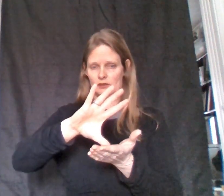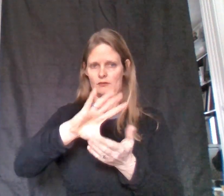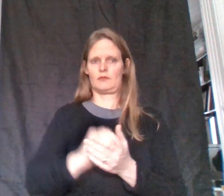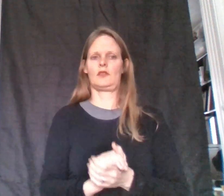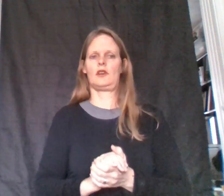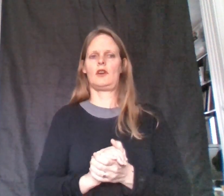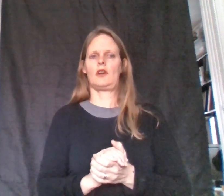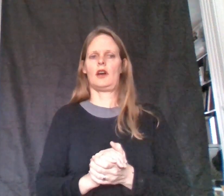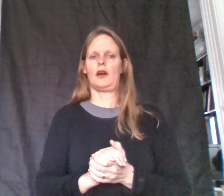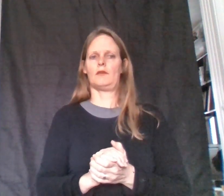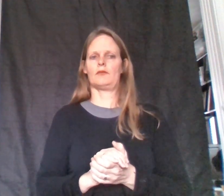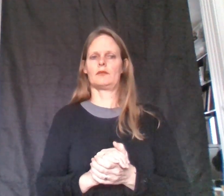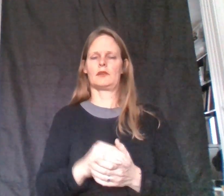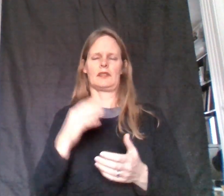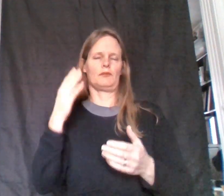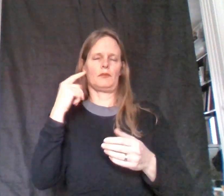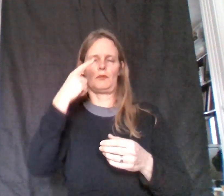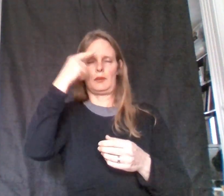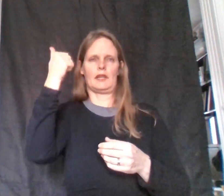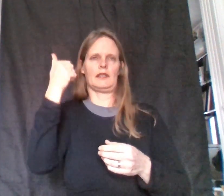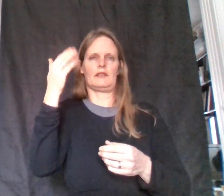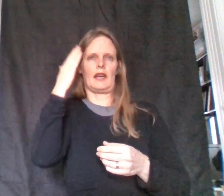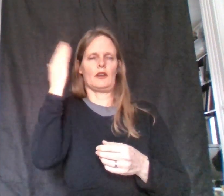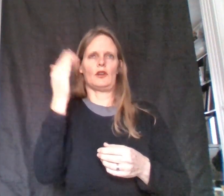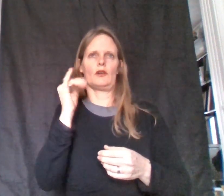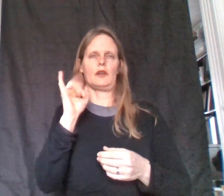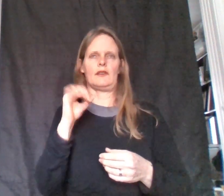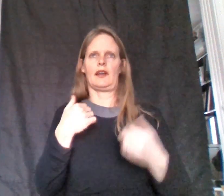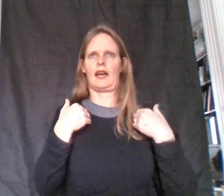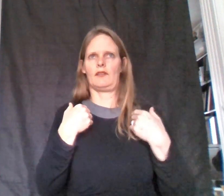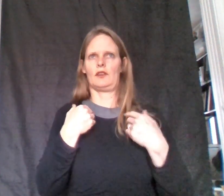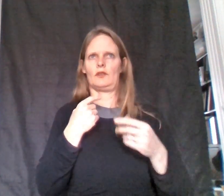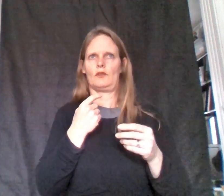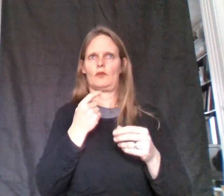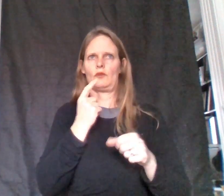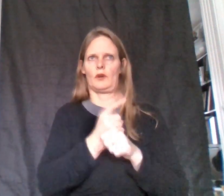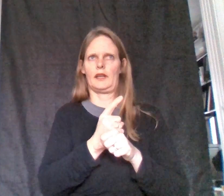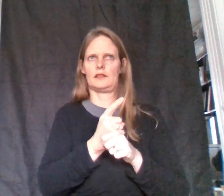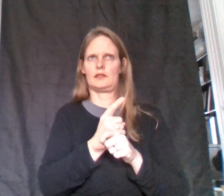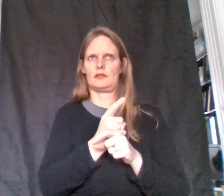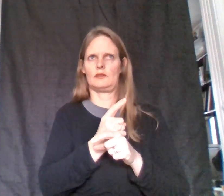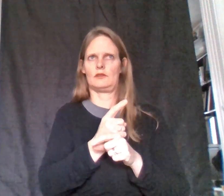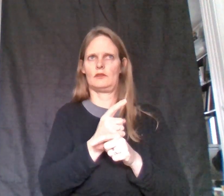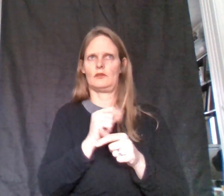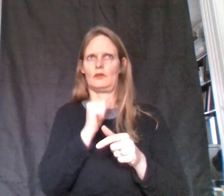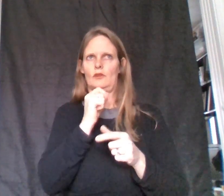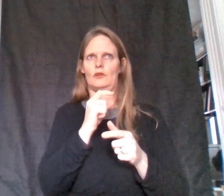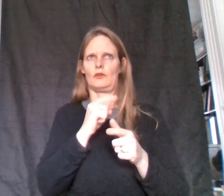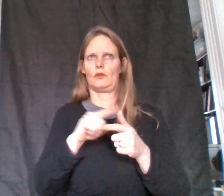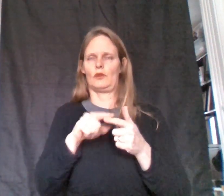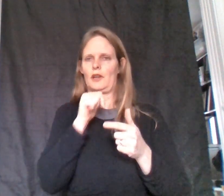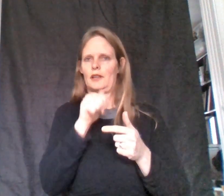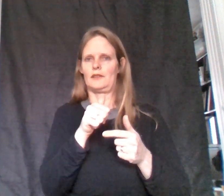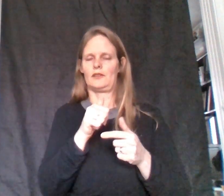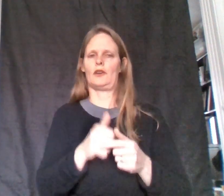because I don't know if I have it right or not. So